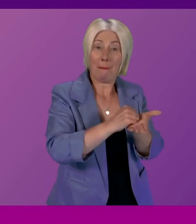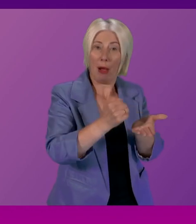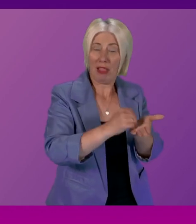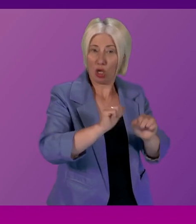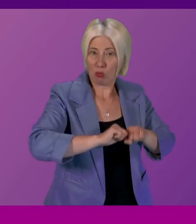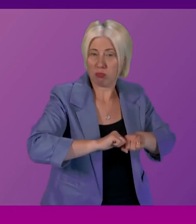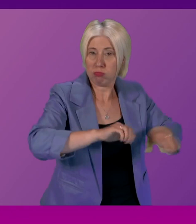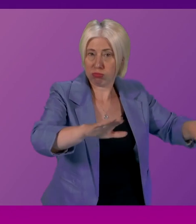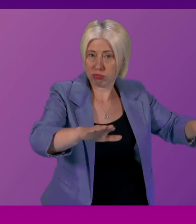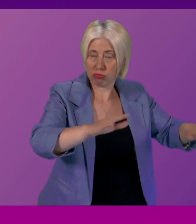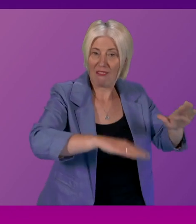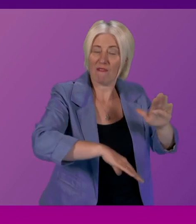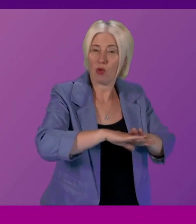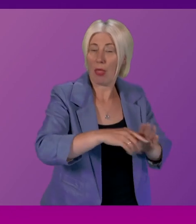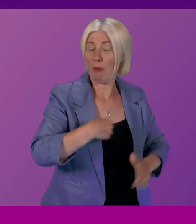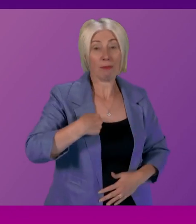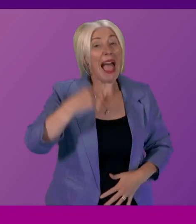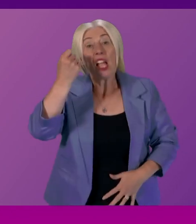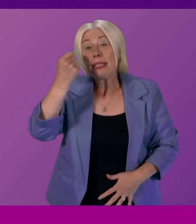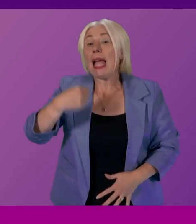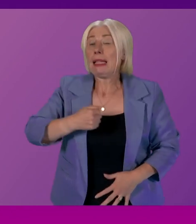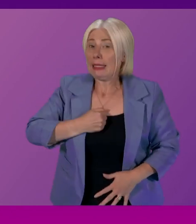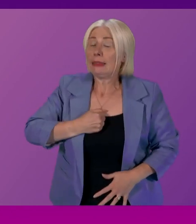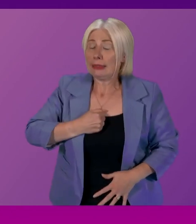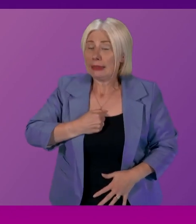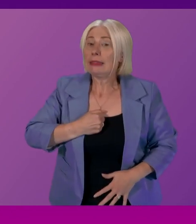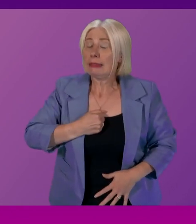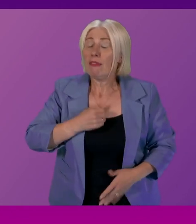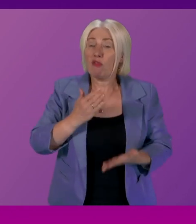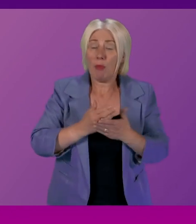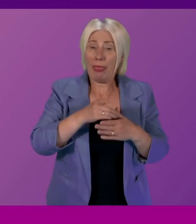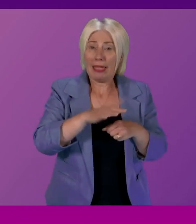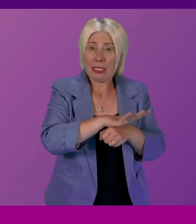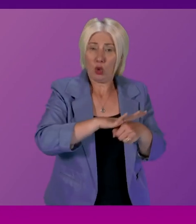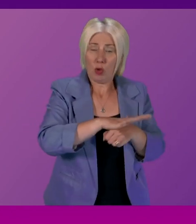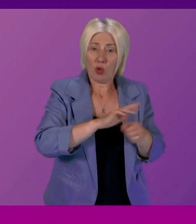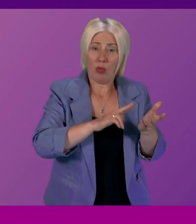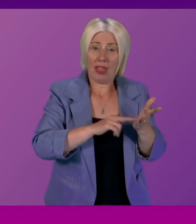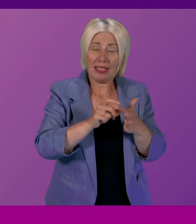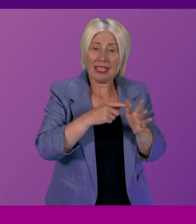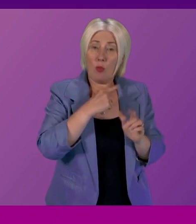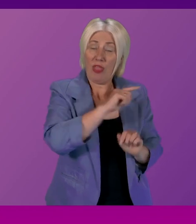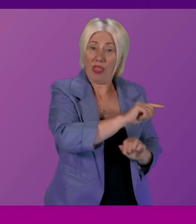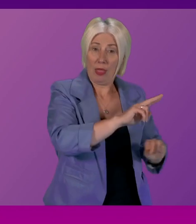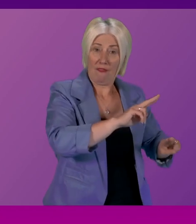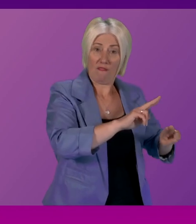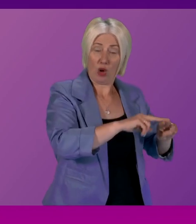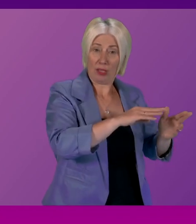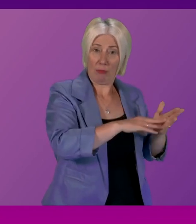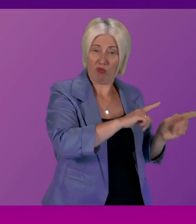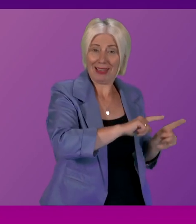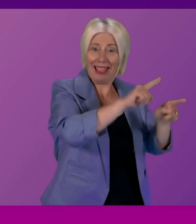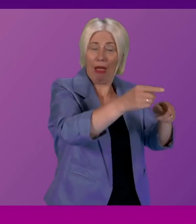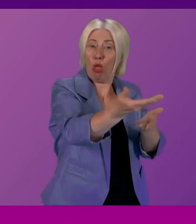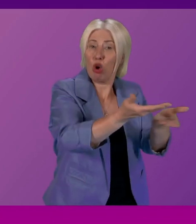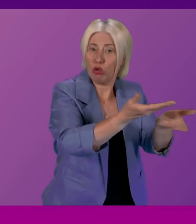published in full so that's my understanding certainly of the position of the NDA between Ferguson's and the consultant